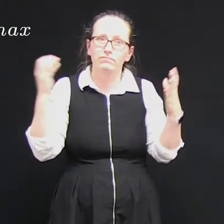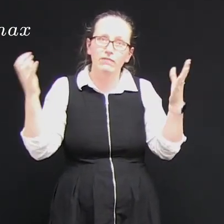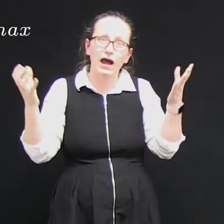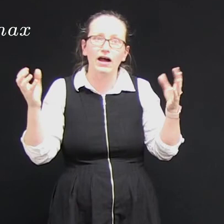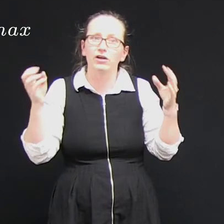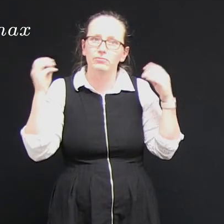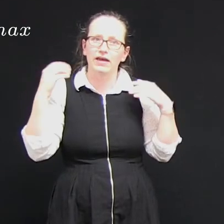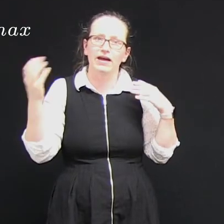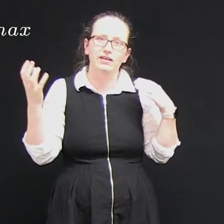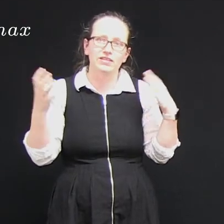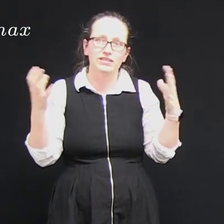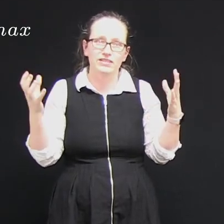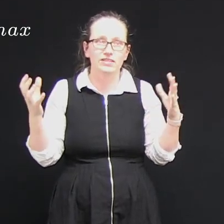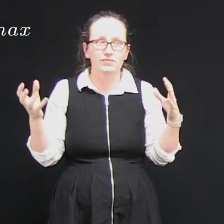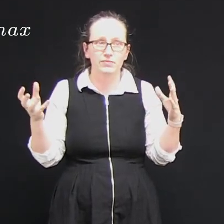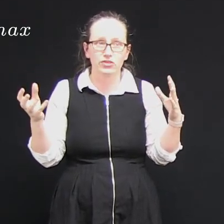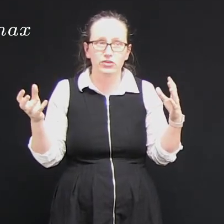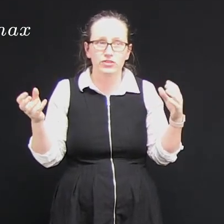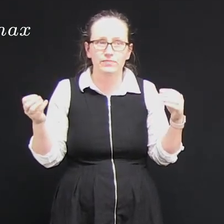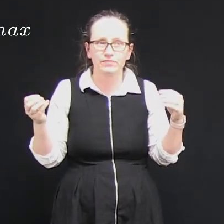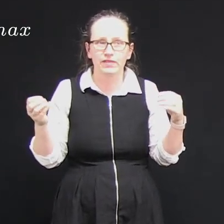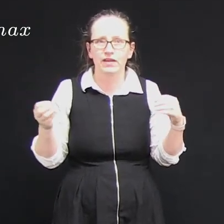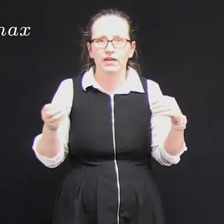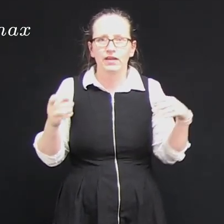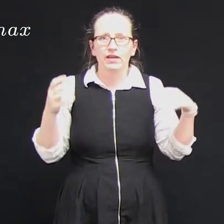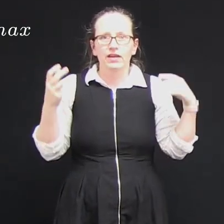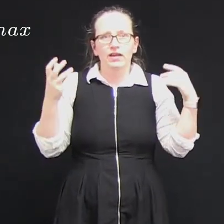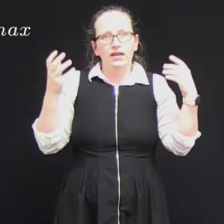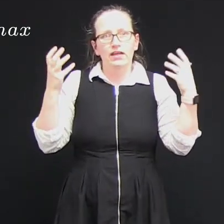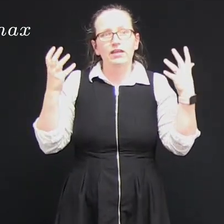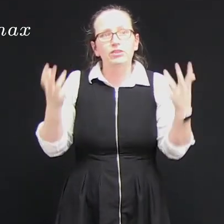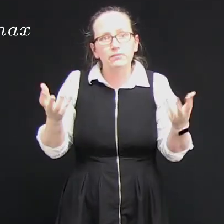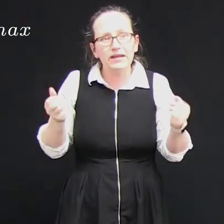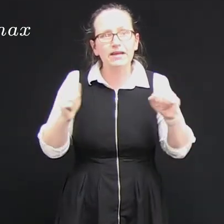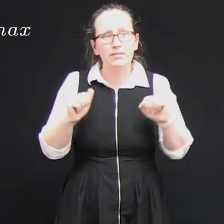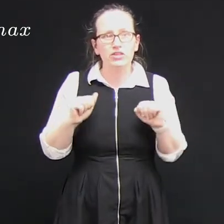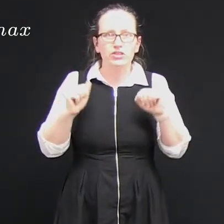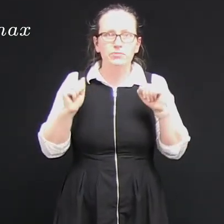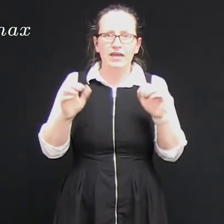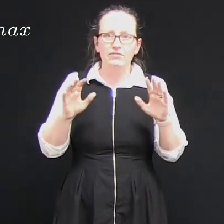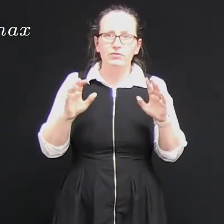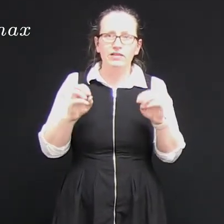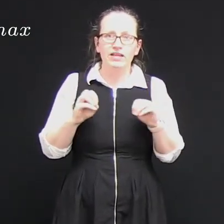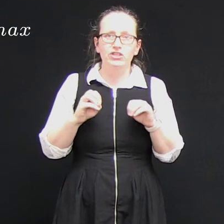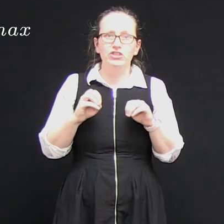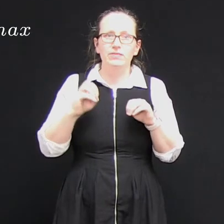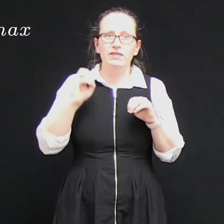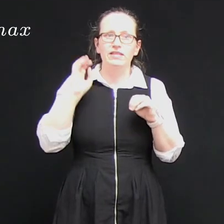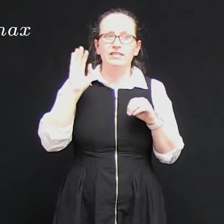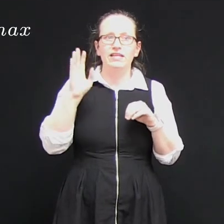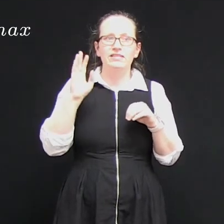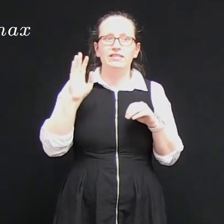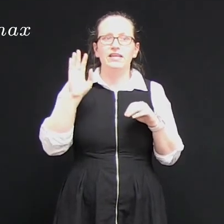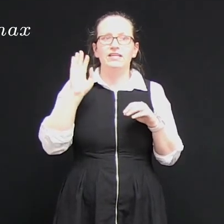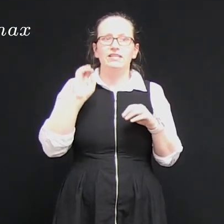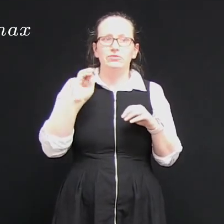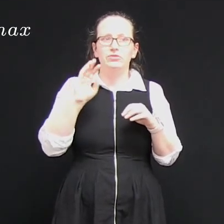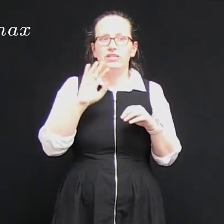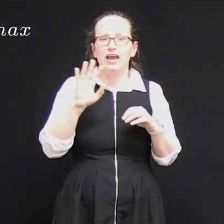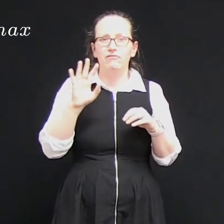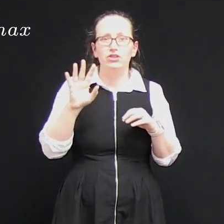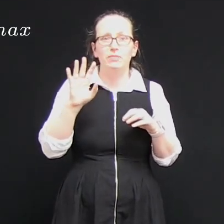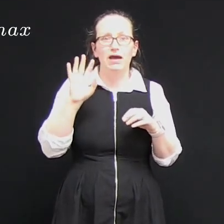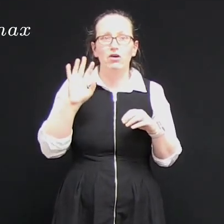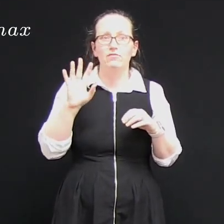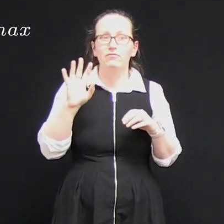of r where r is the distance from the source. In three dimensions we have the relationship that the intensity is